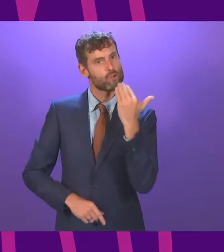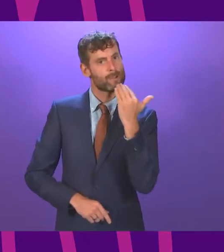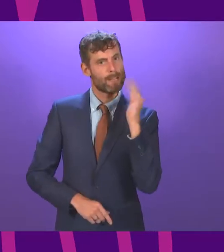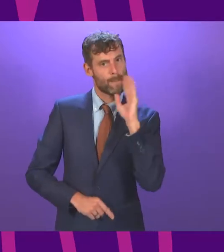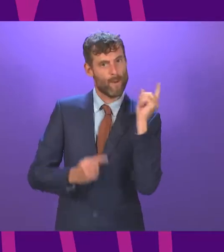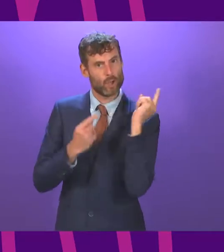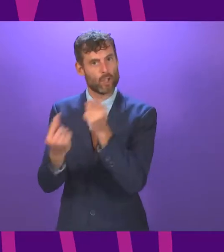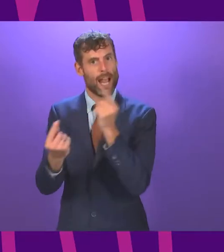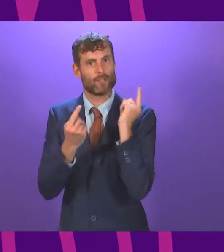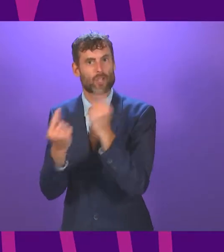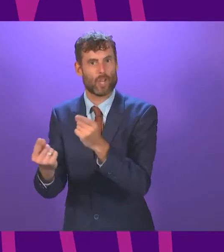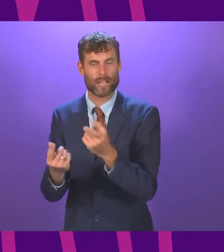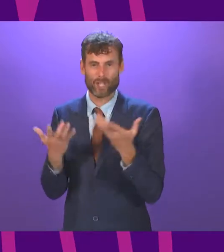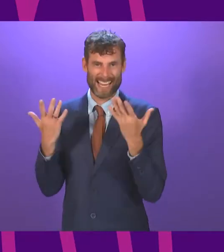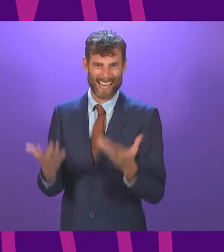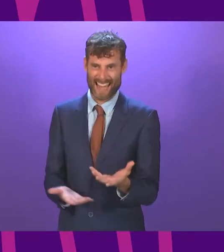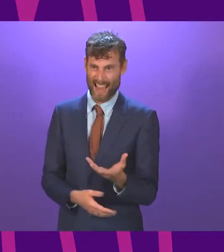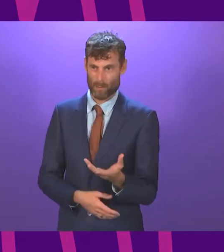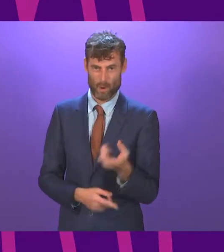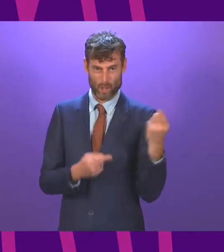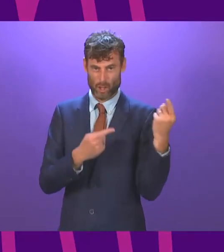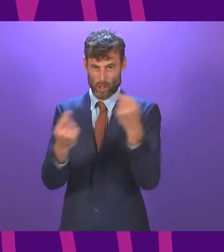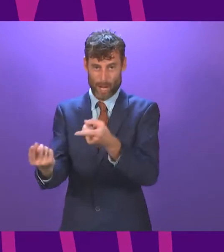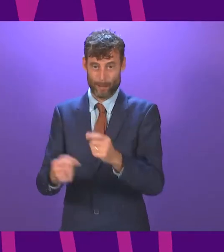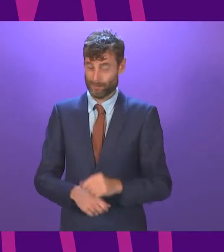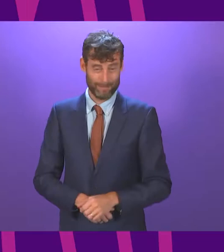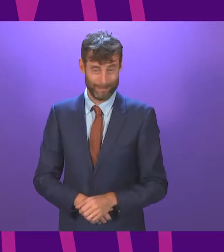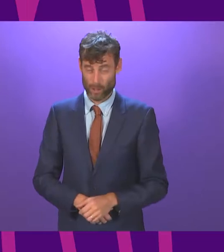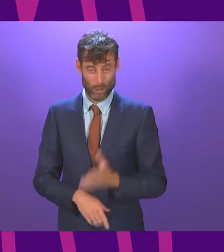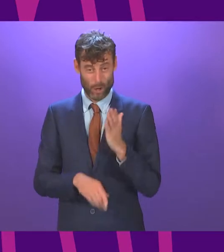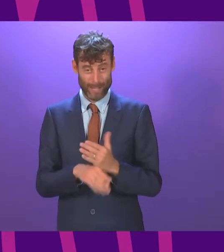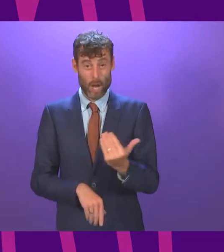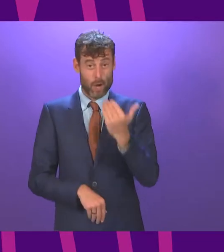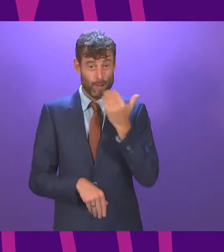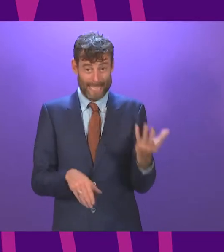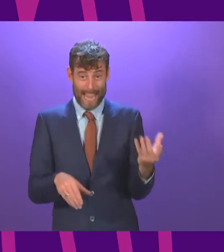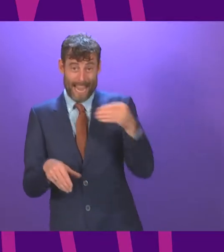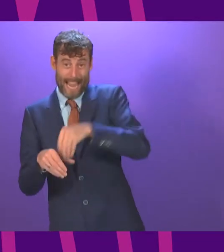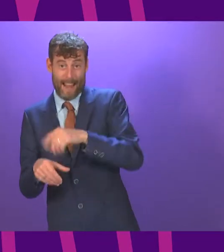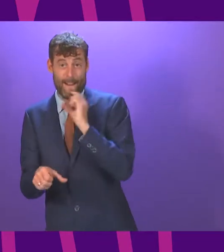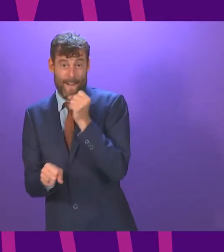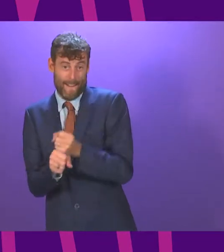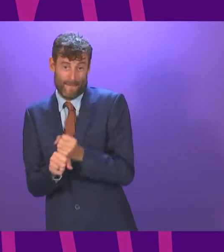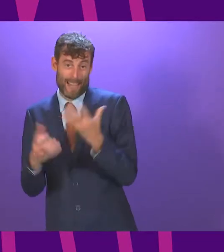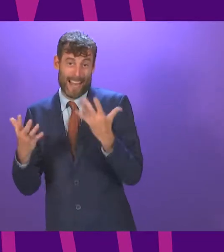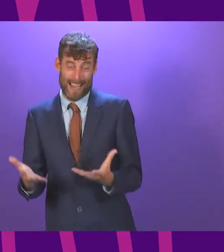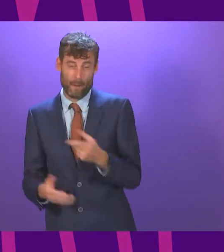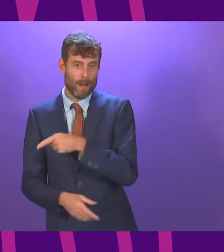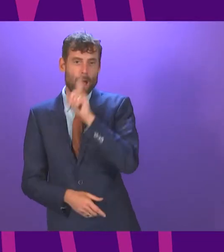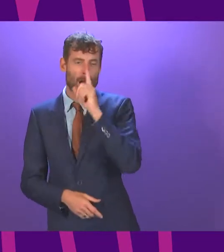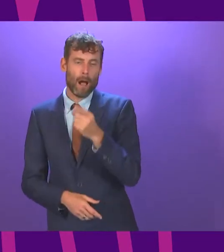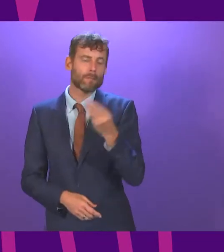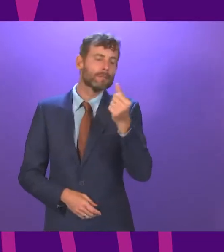subjected to choreographed softball questions and speeches scripted by government spads. For there is no question